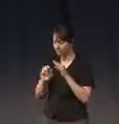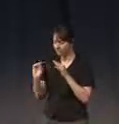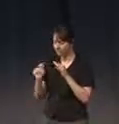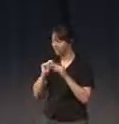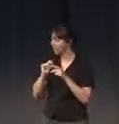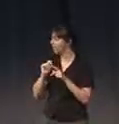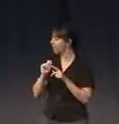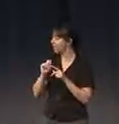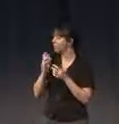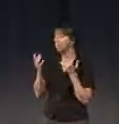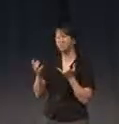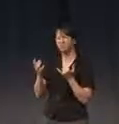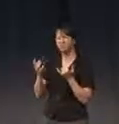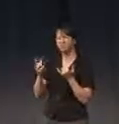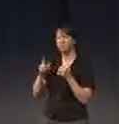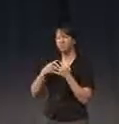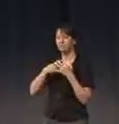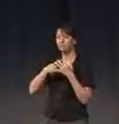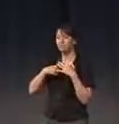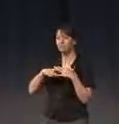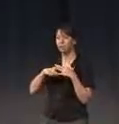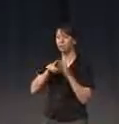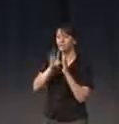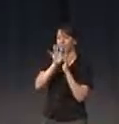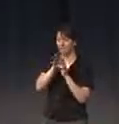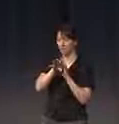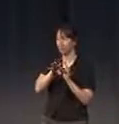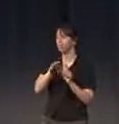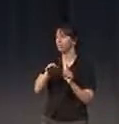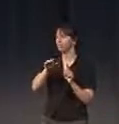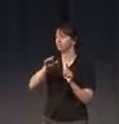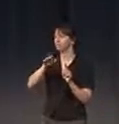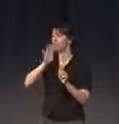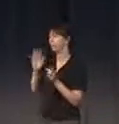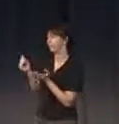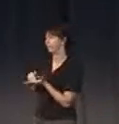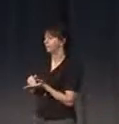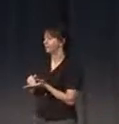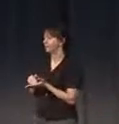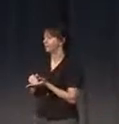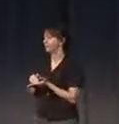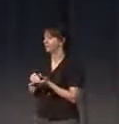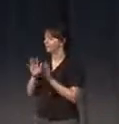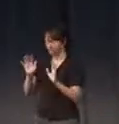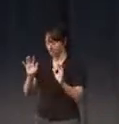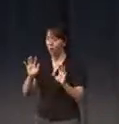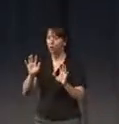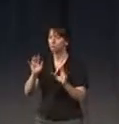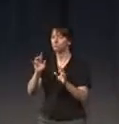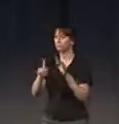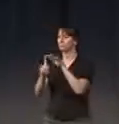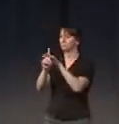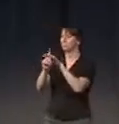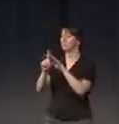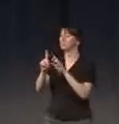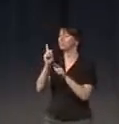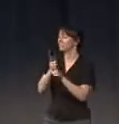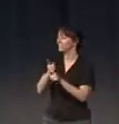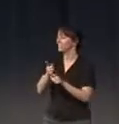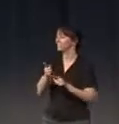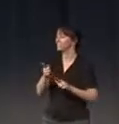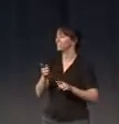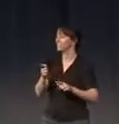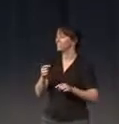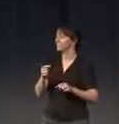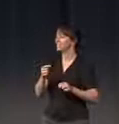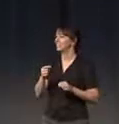Maybe we watch the video and then I come back. yeah, the distance that we could, ah, that's what I wanted to say. It's like